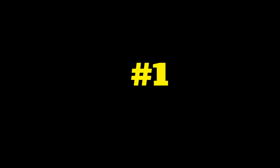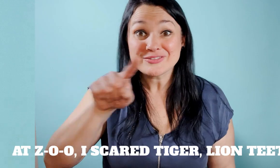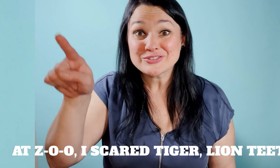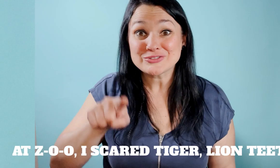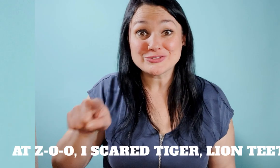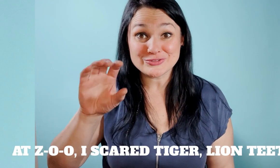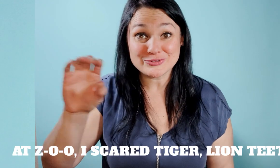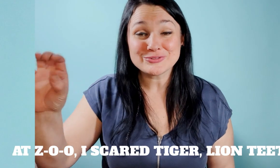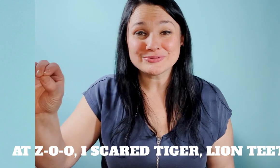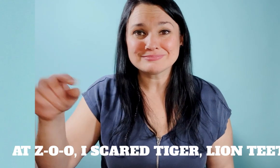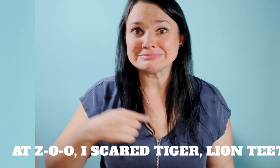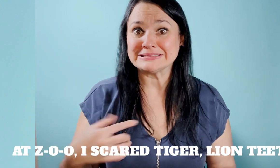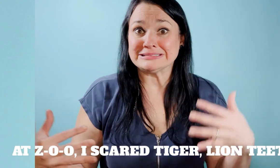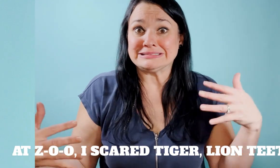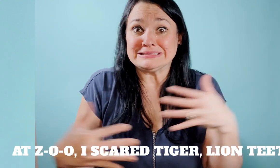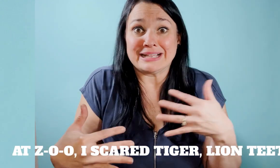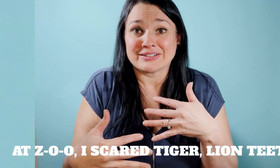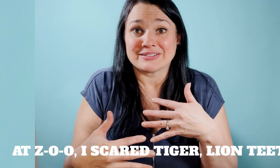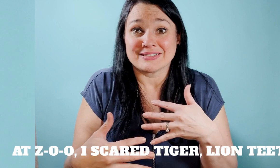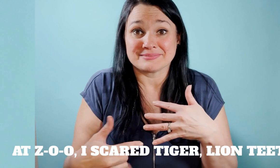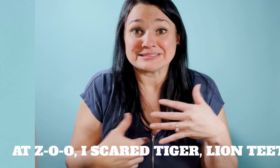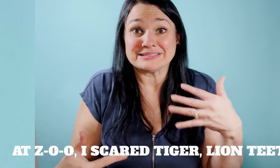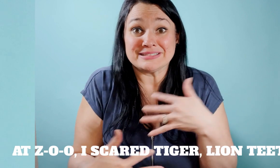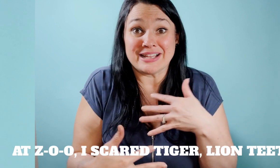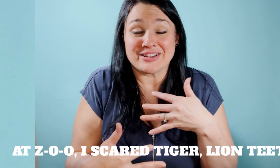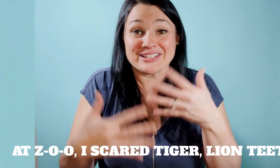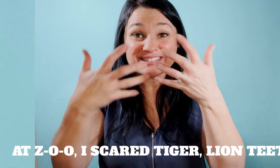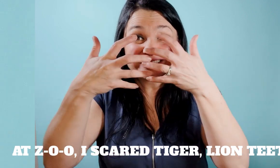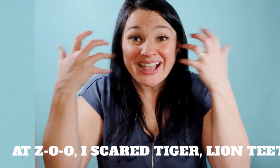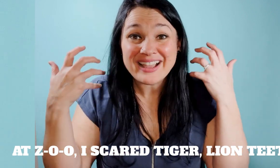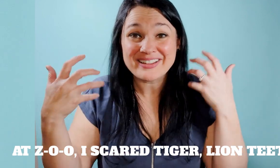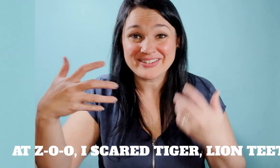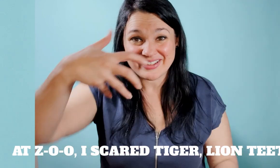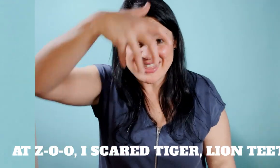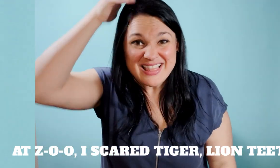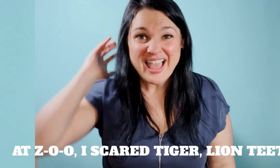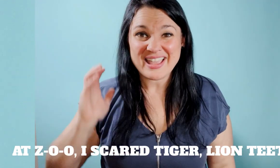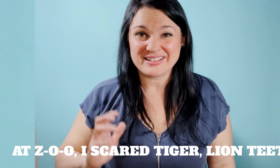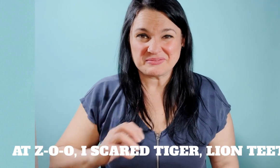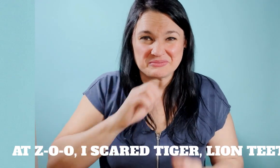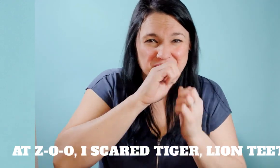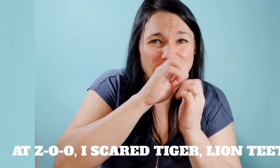at the zoo at I'm scared of the tiger lion and teeth